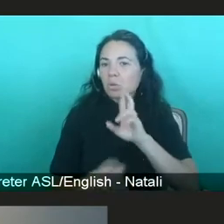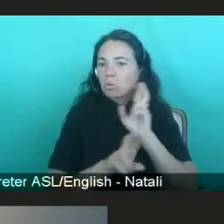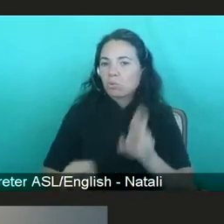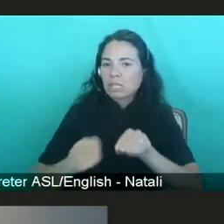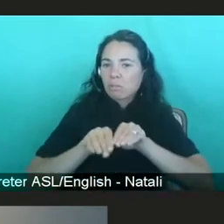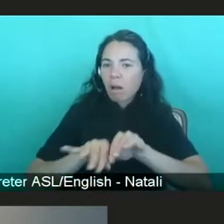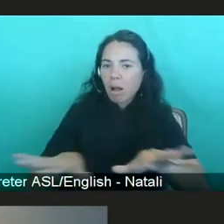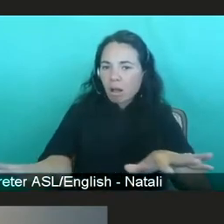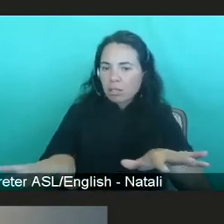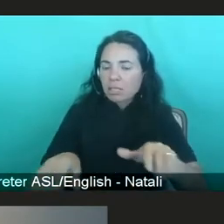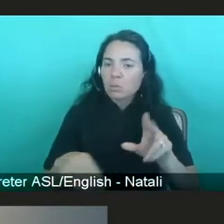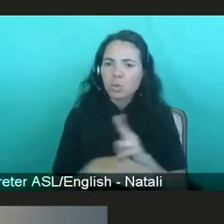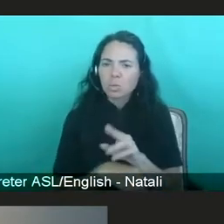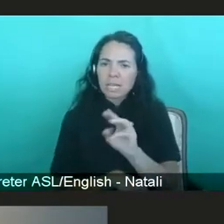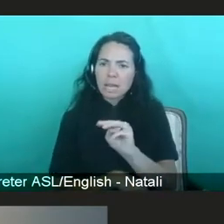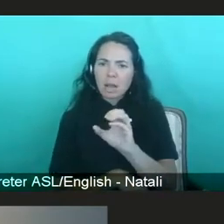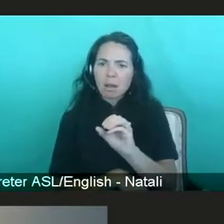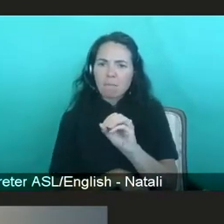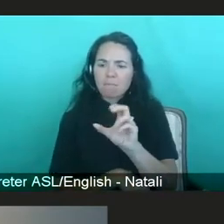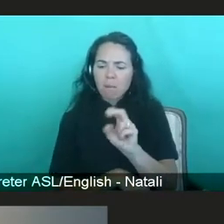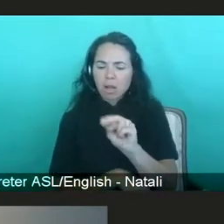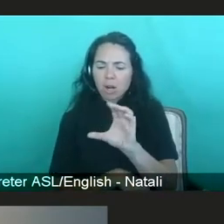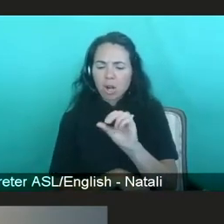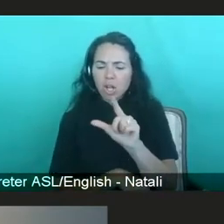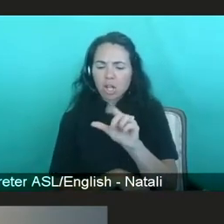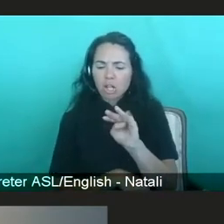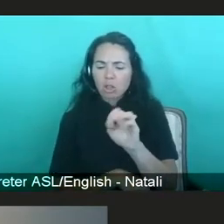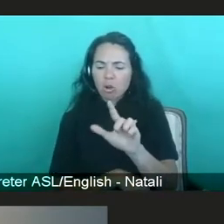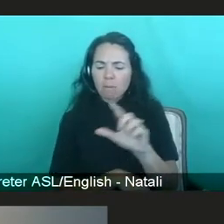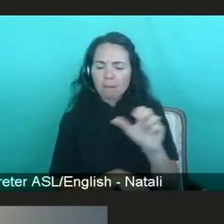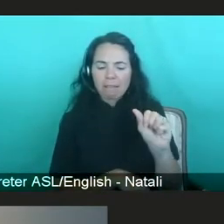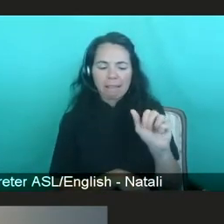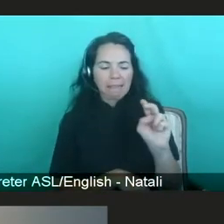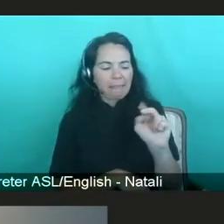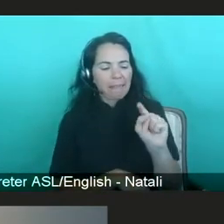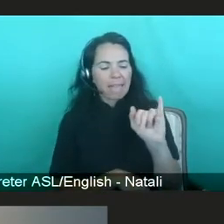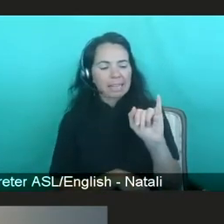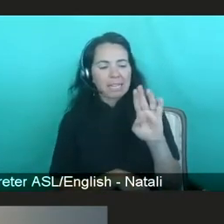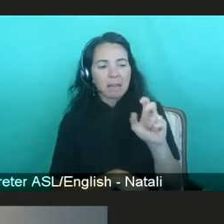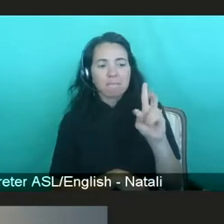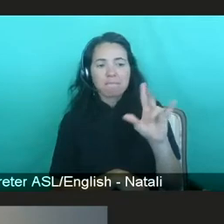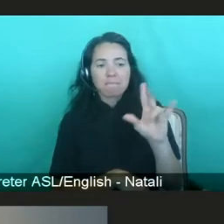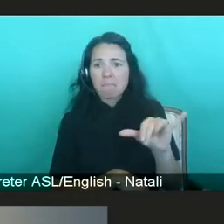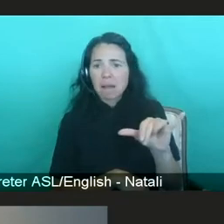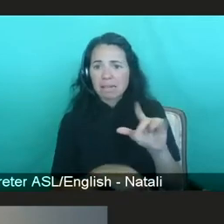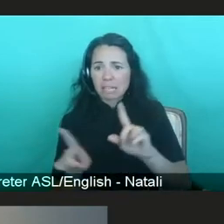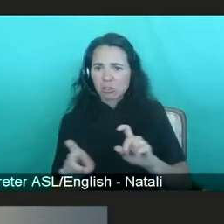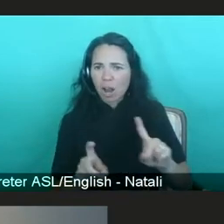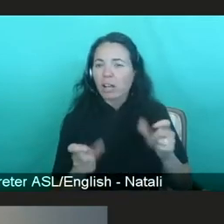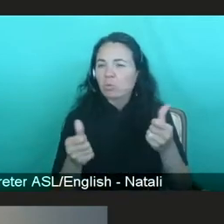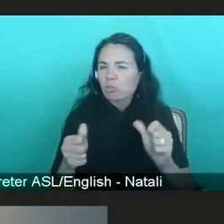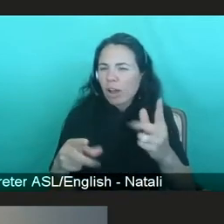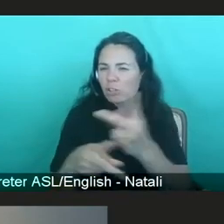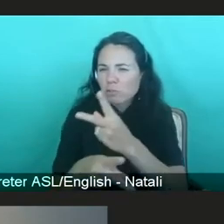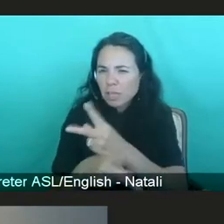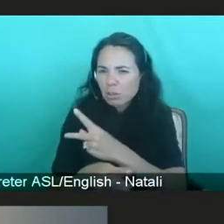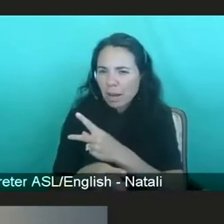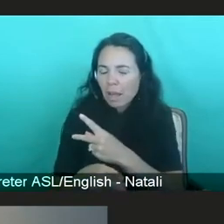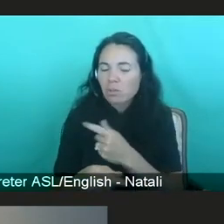monoclonal antibody trials to sort of help figure that out. So, I'm hopeful that we will get there.